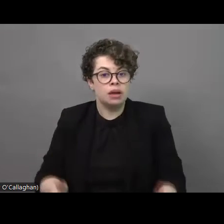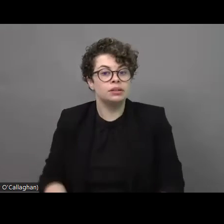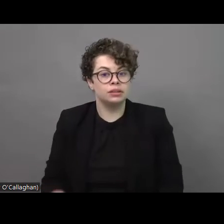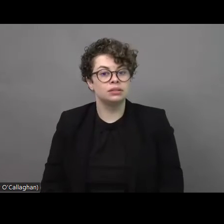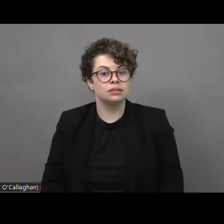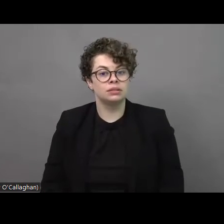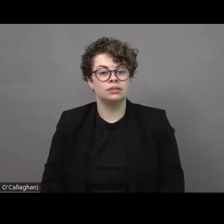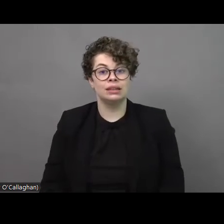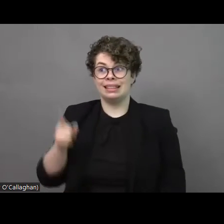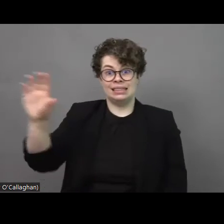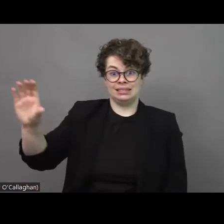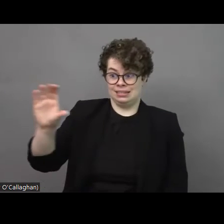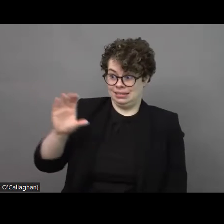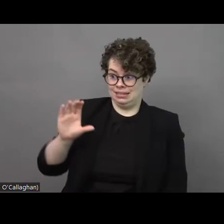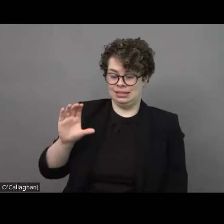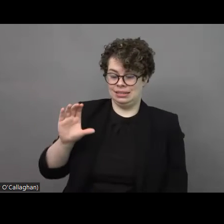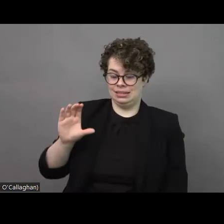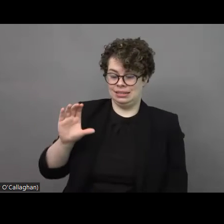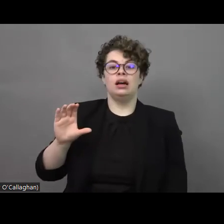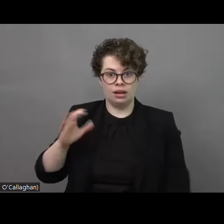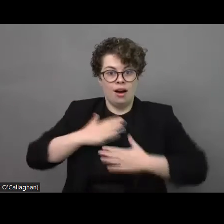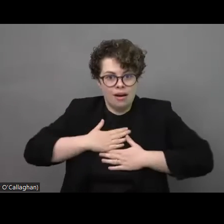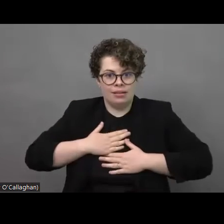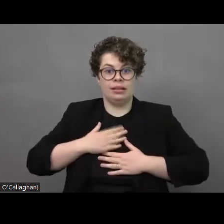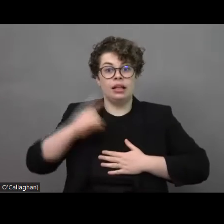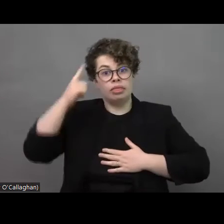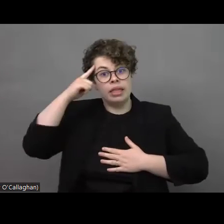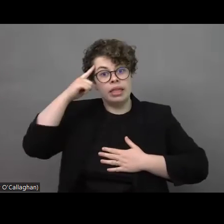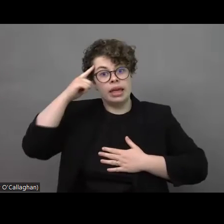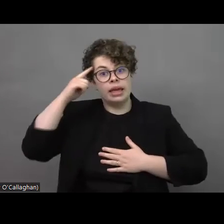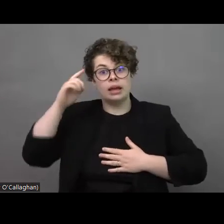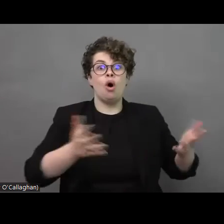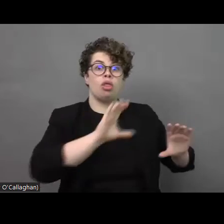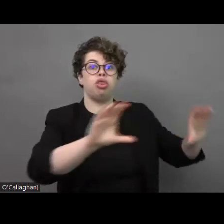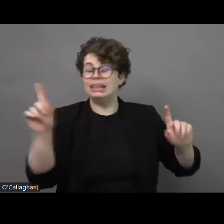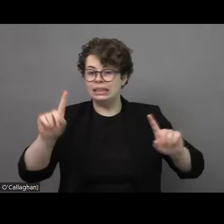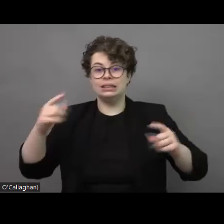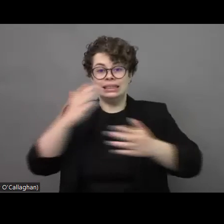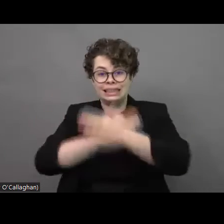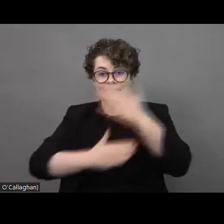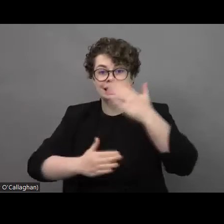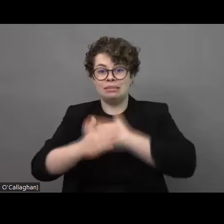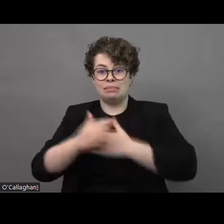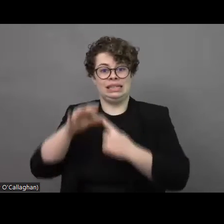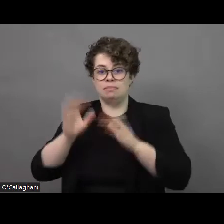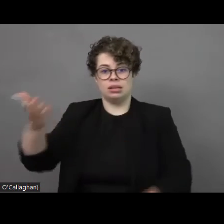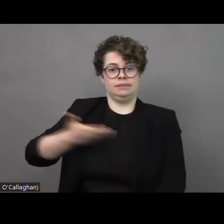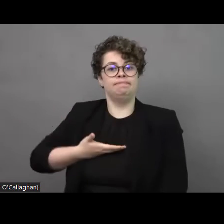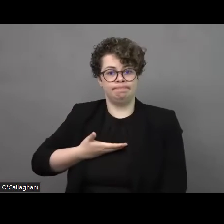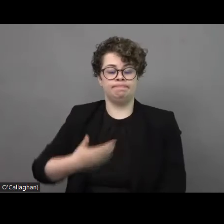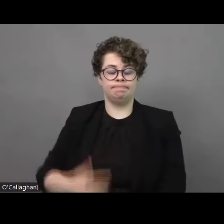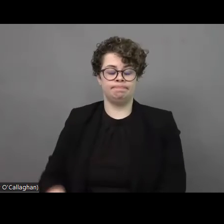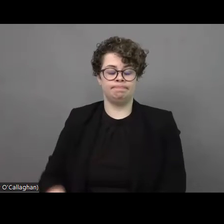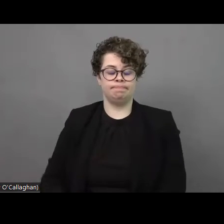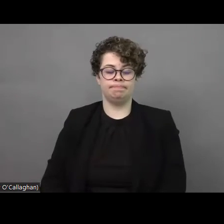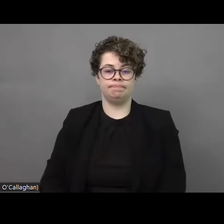very helpful if the money that is given is earmarked for persons with disabilities specifically thank you thank